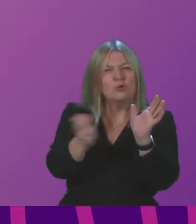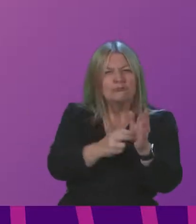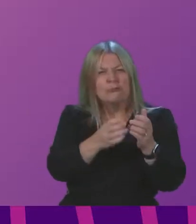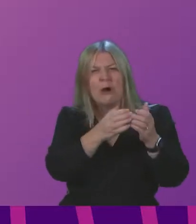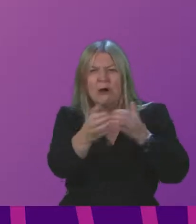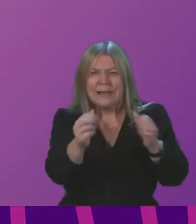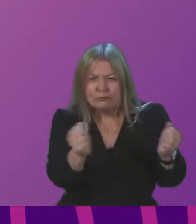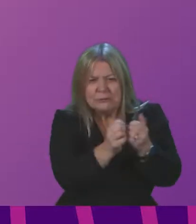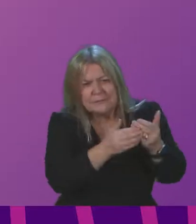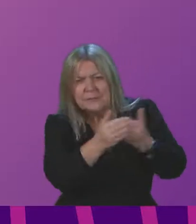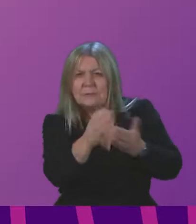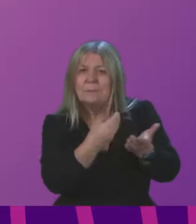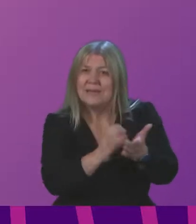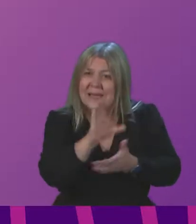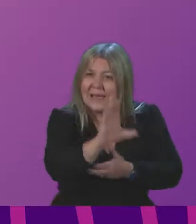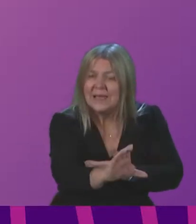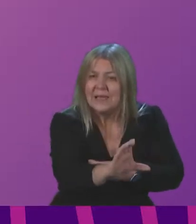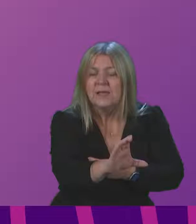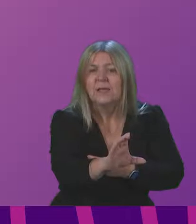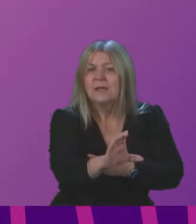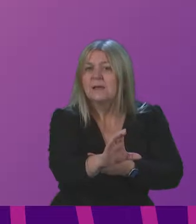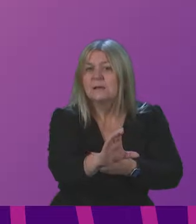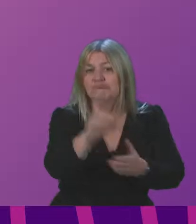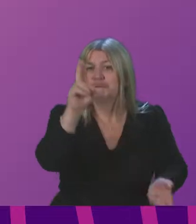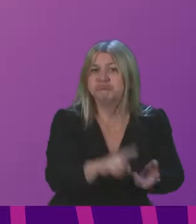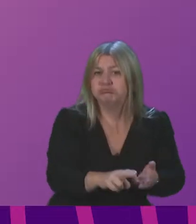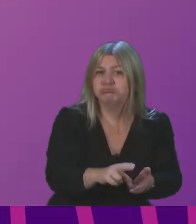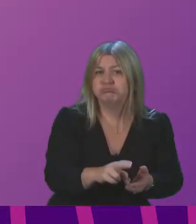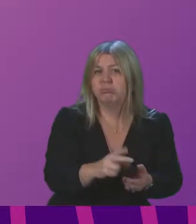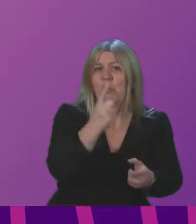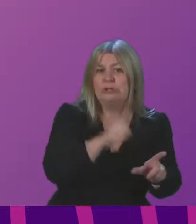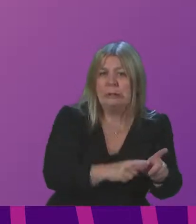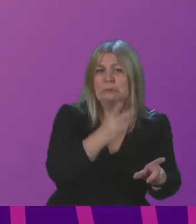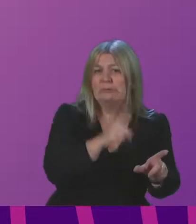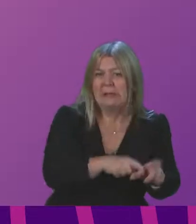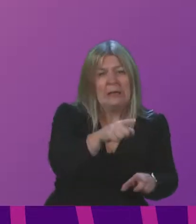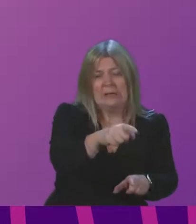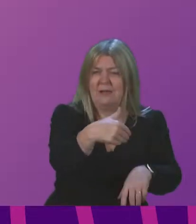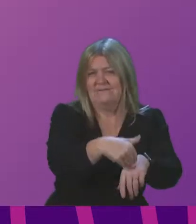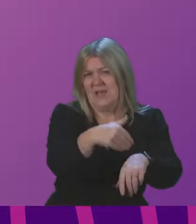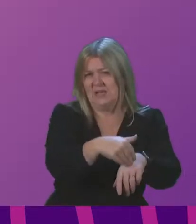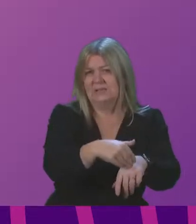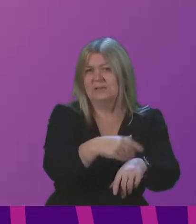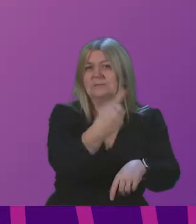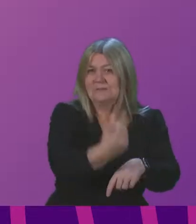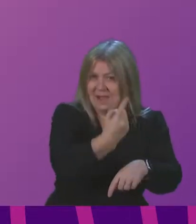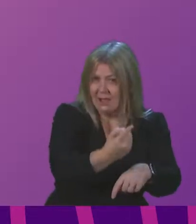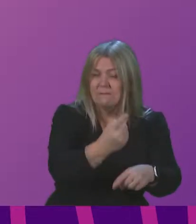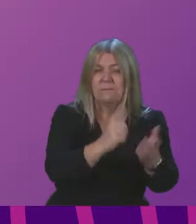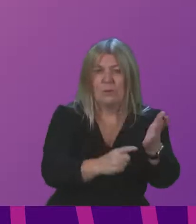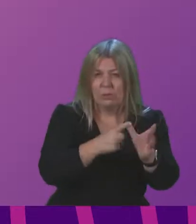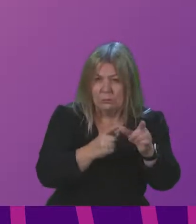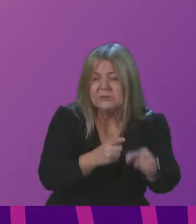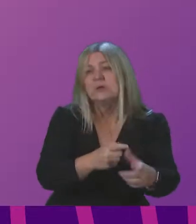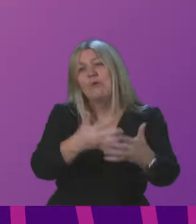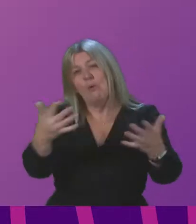preventing them from developing long-term plans, but it also impacts on their partners. Without certainty about